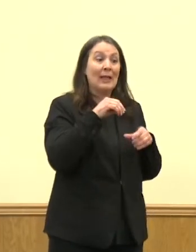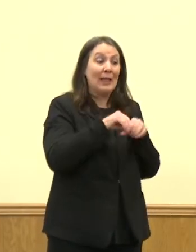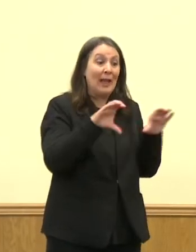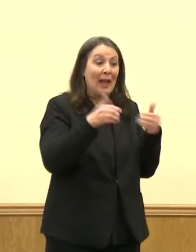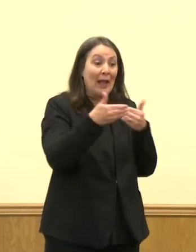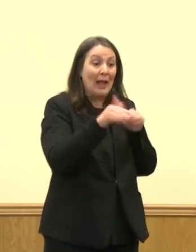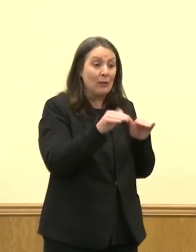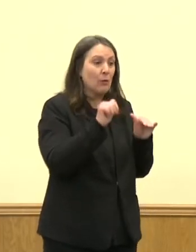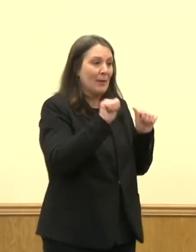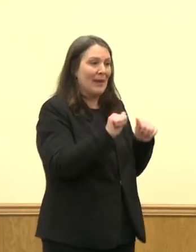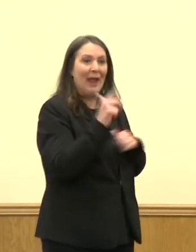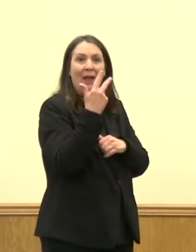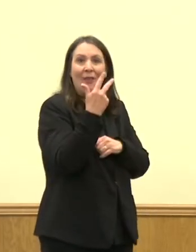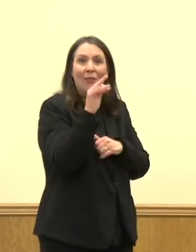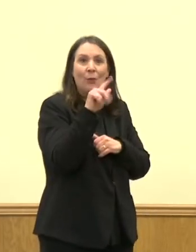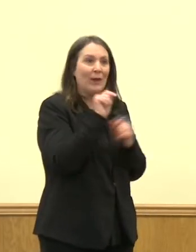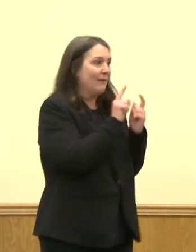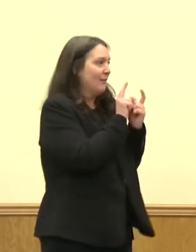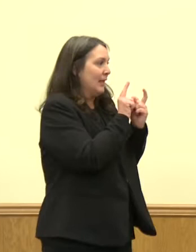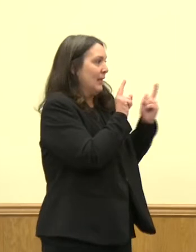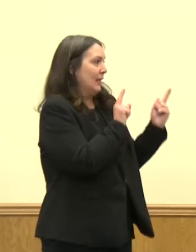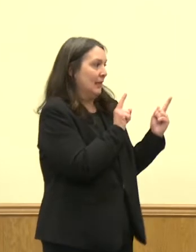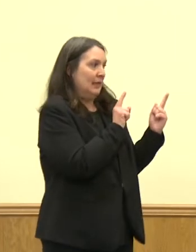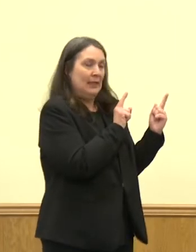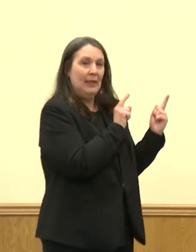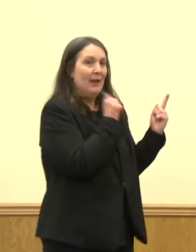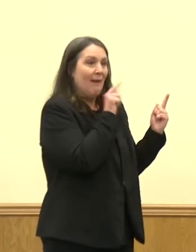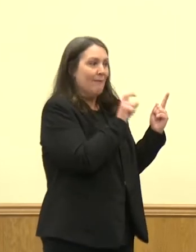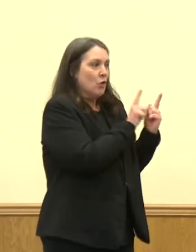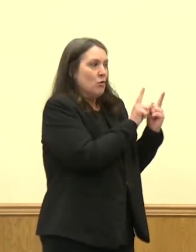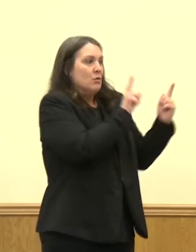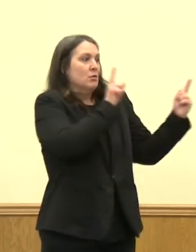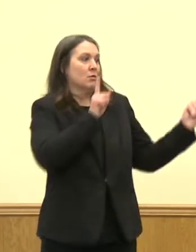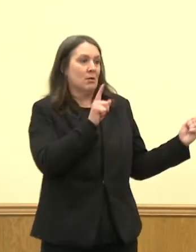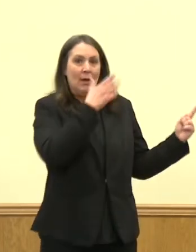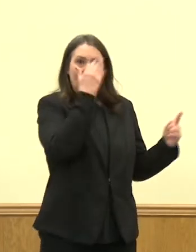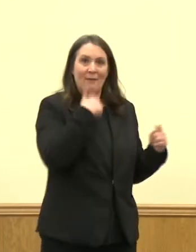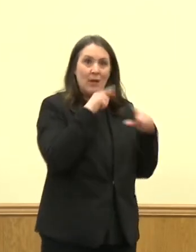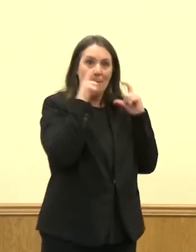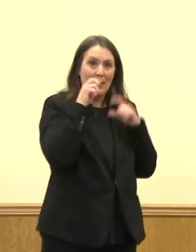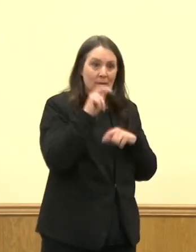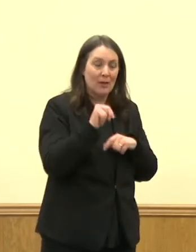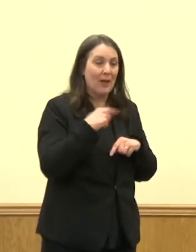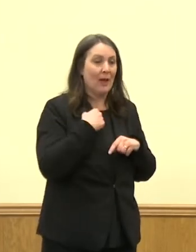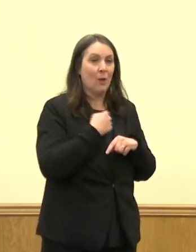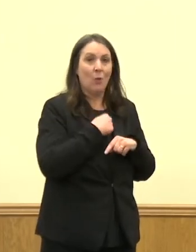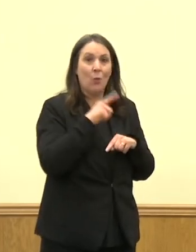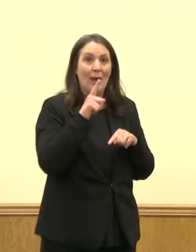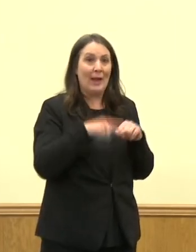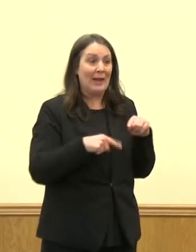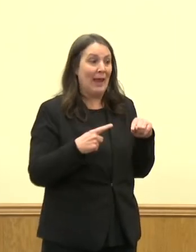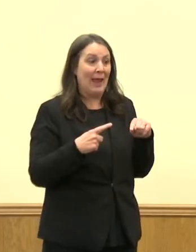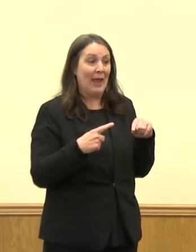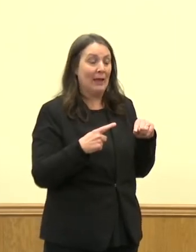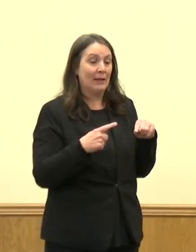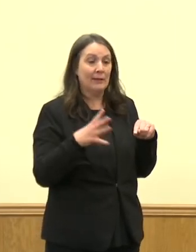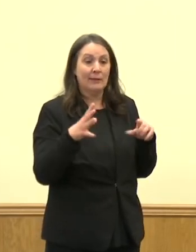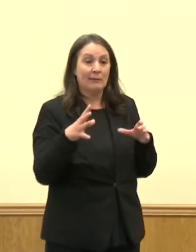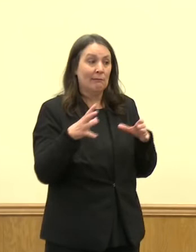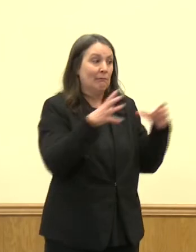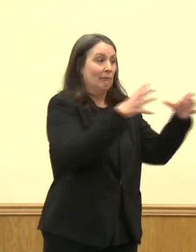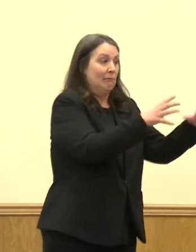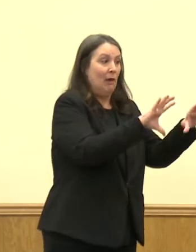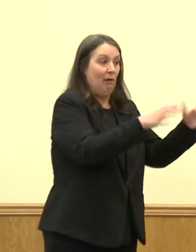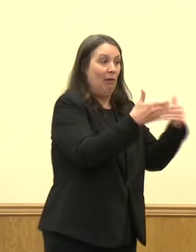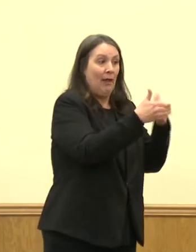because of masking. We're able to not necessarily isolate or quarantine an entire classroom because of masking. And so